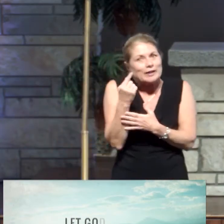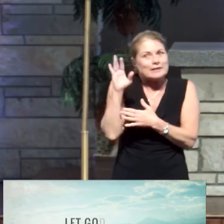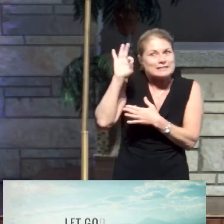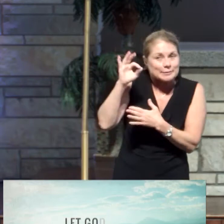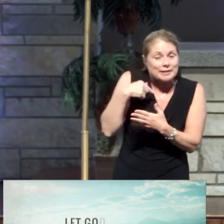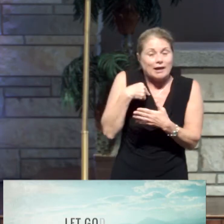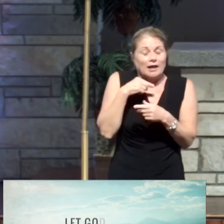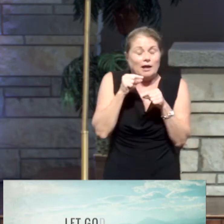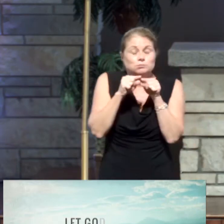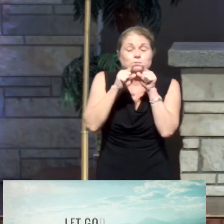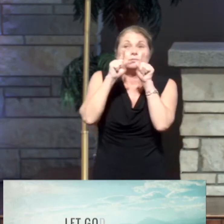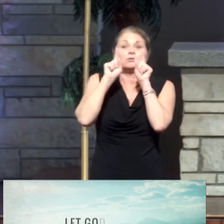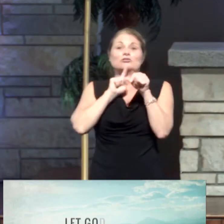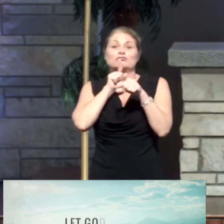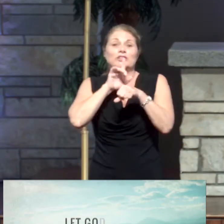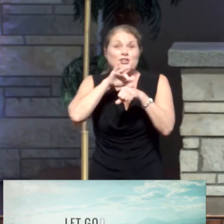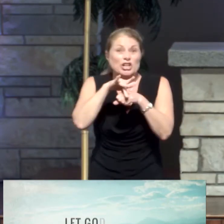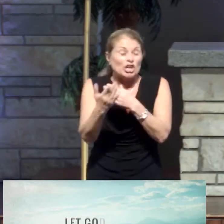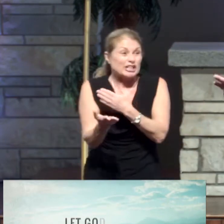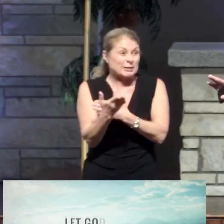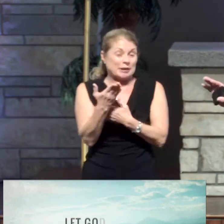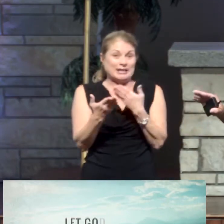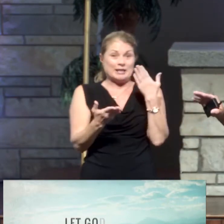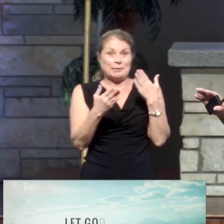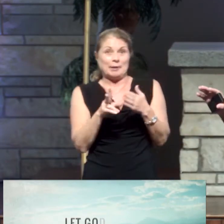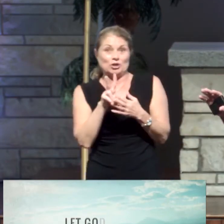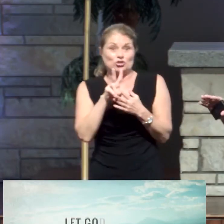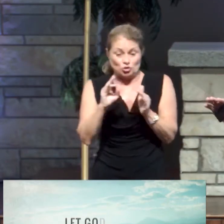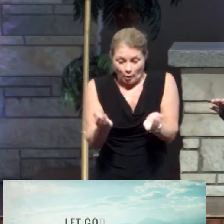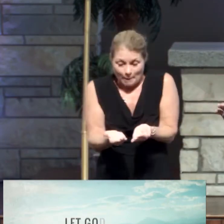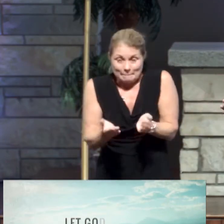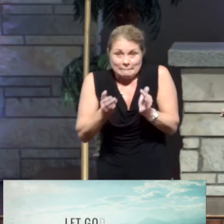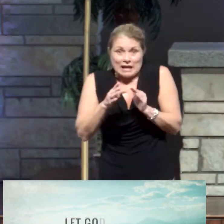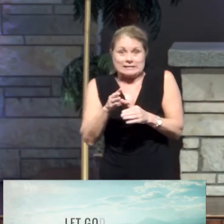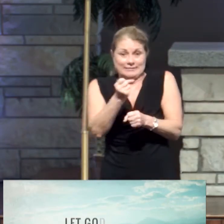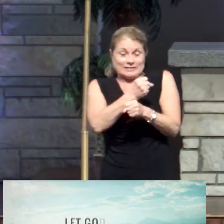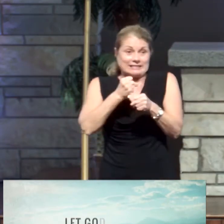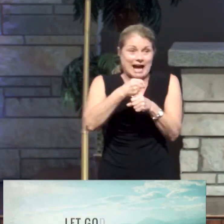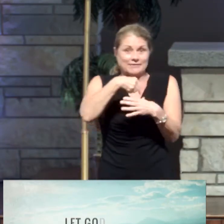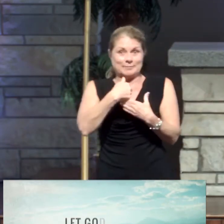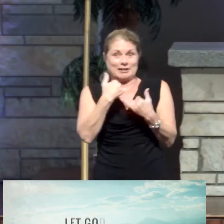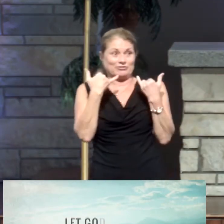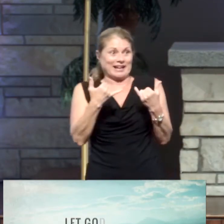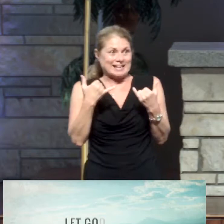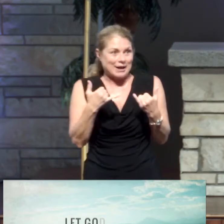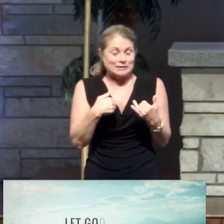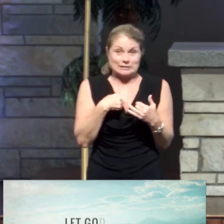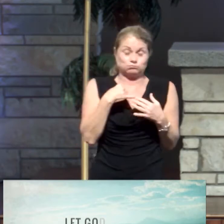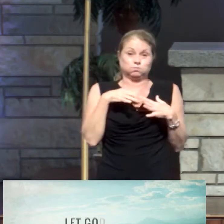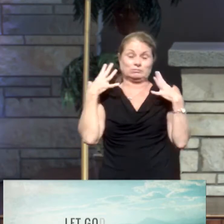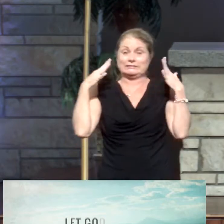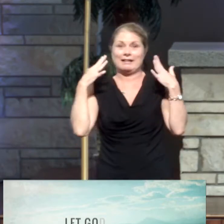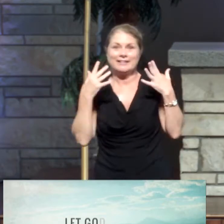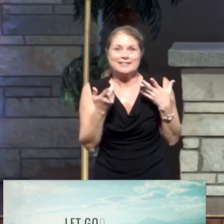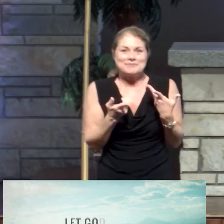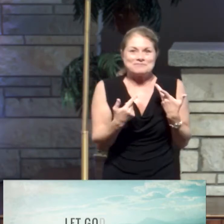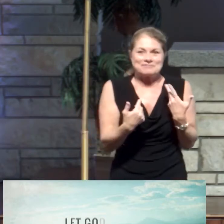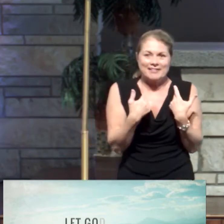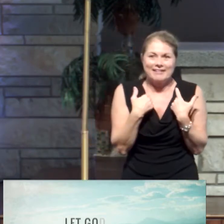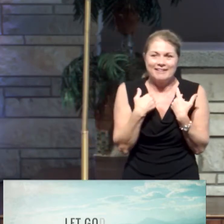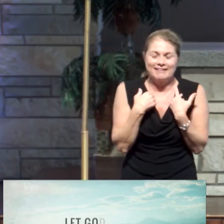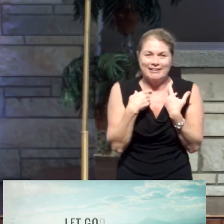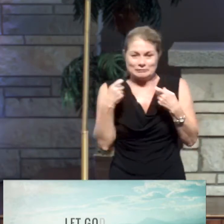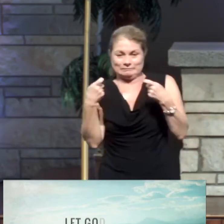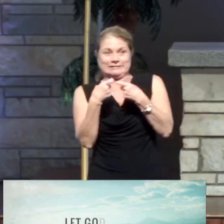up since way early in the morning. I've probably got about two pots of coffee in me right now, all right? So I'm wired, I've got some energy, I'm